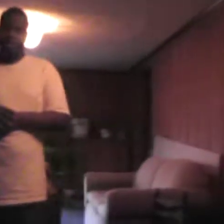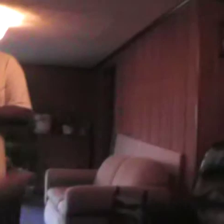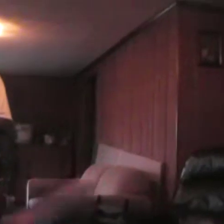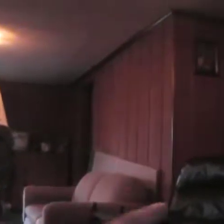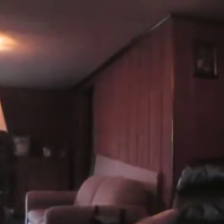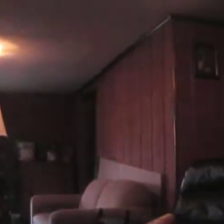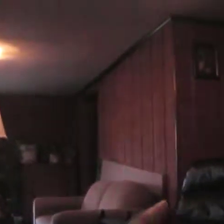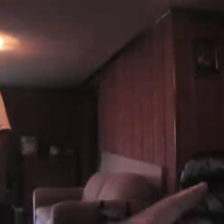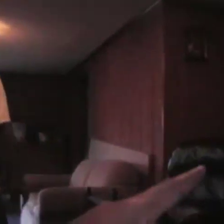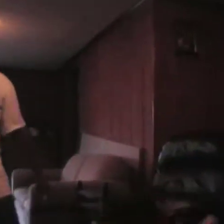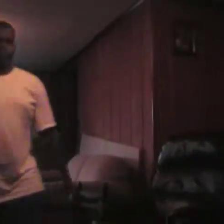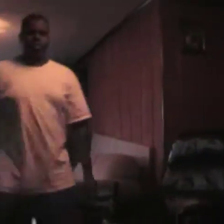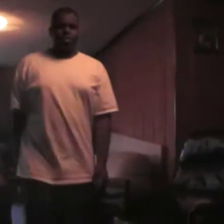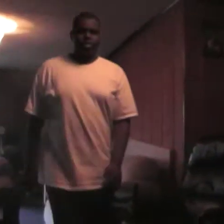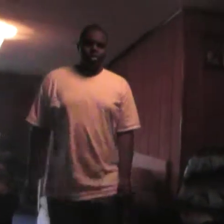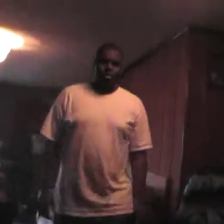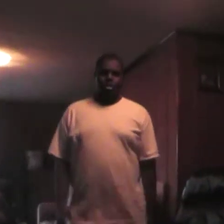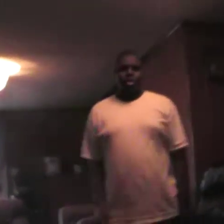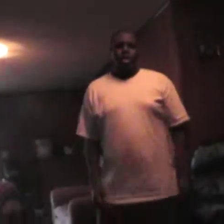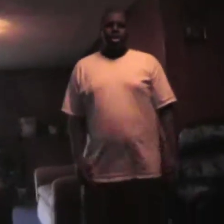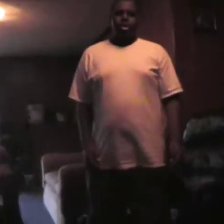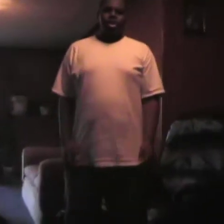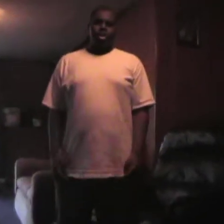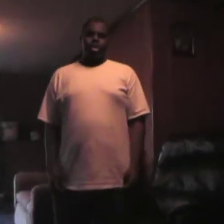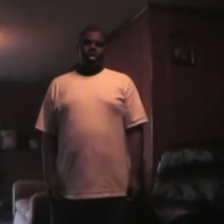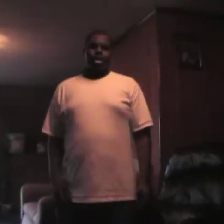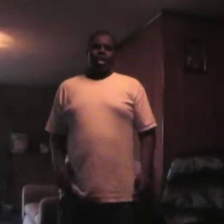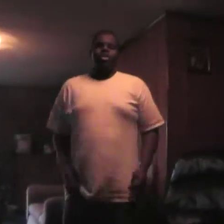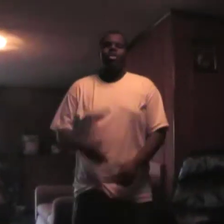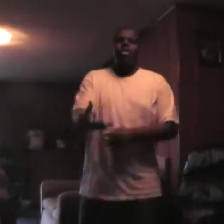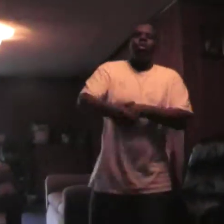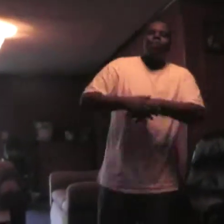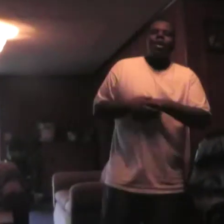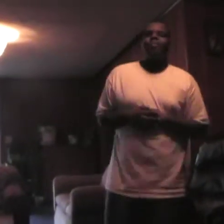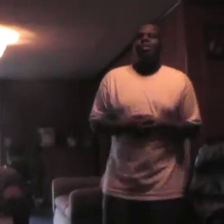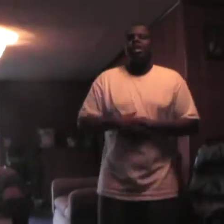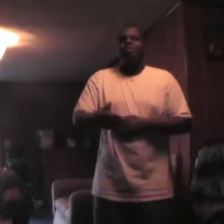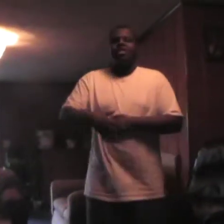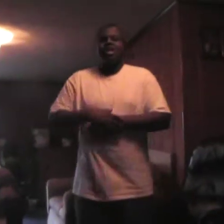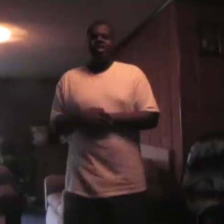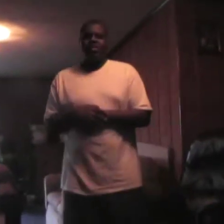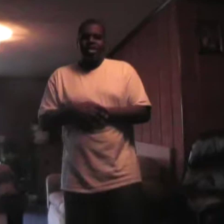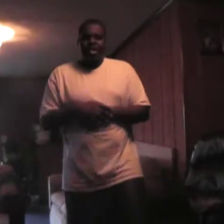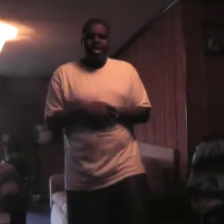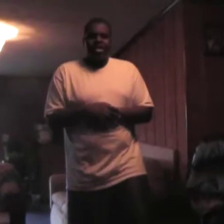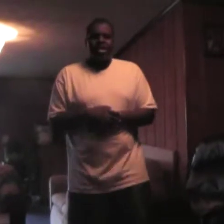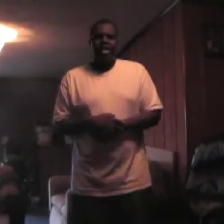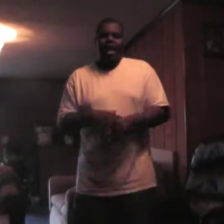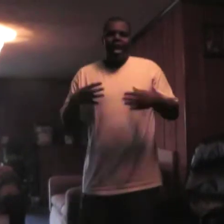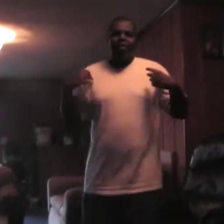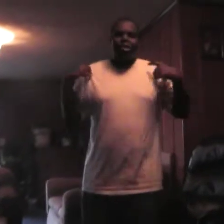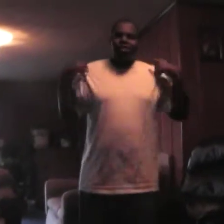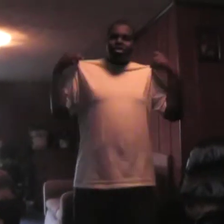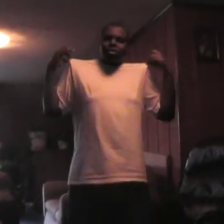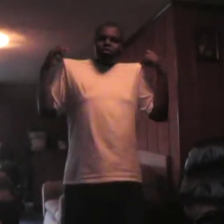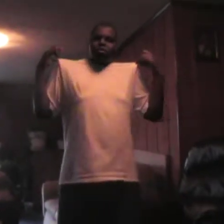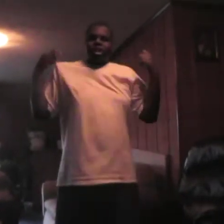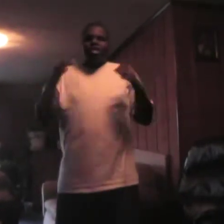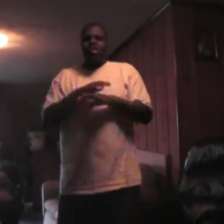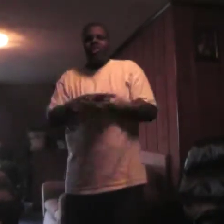the light. Go over here. Oh. Okay. No. Go. You know about me, my name is D-T. I've lived so free so